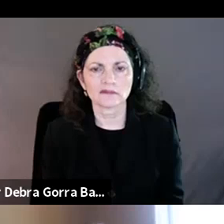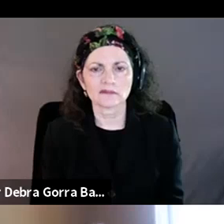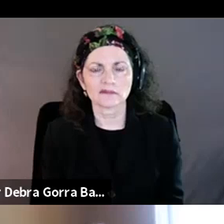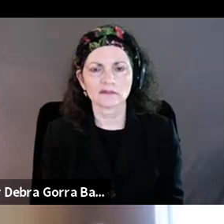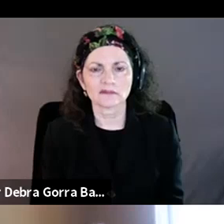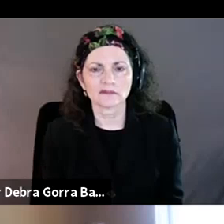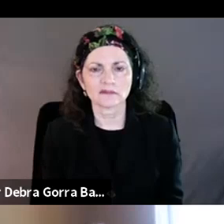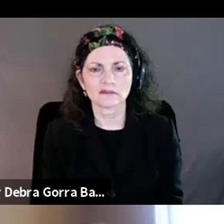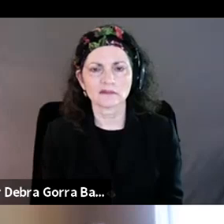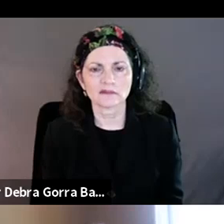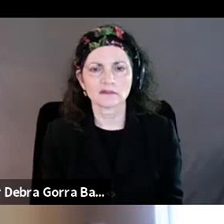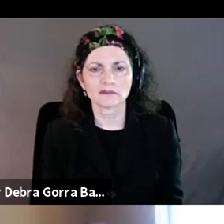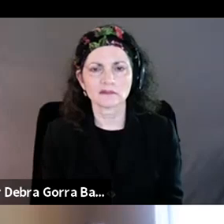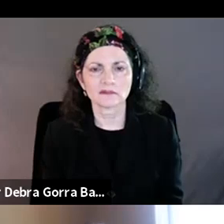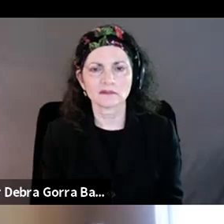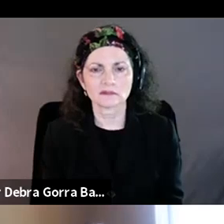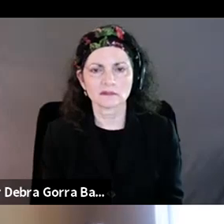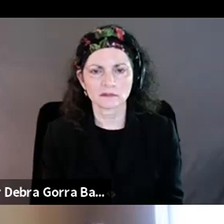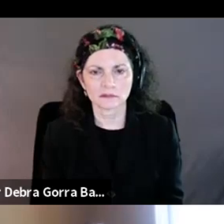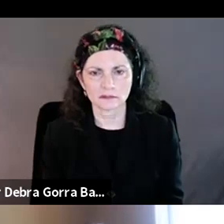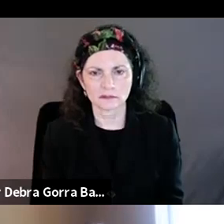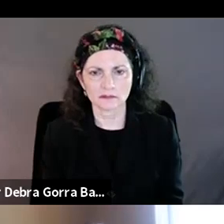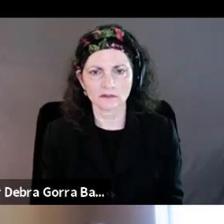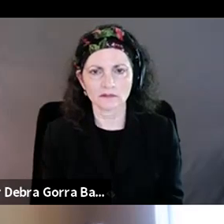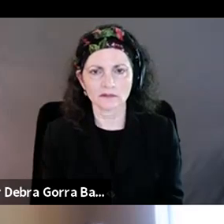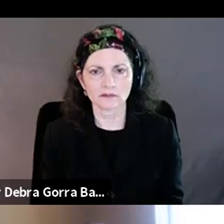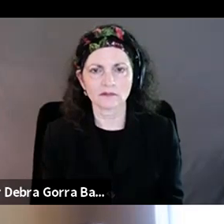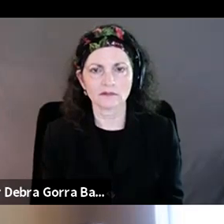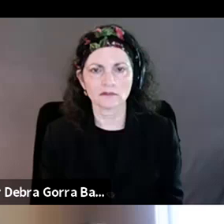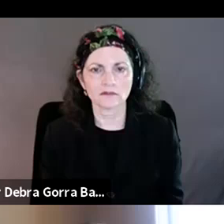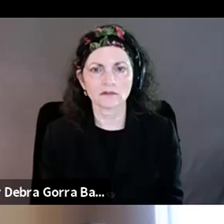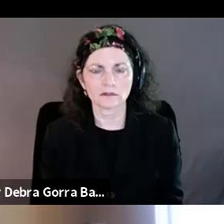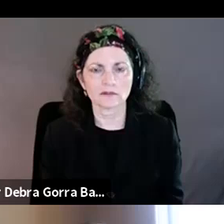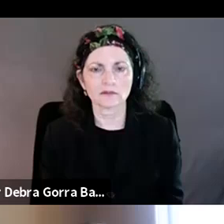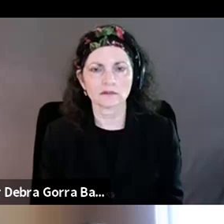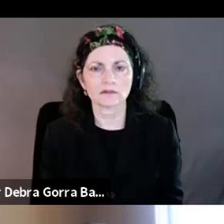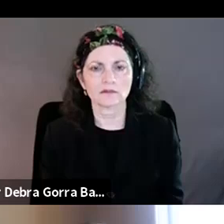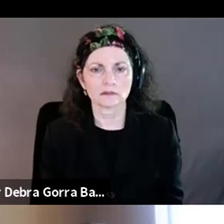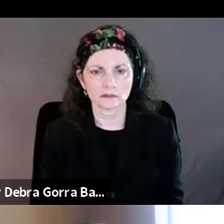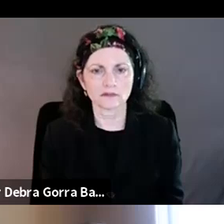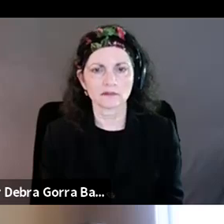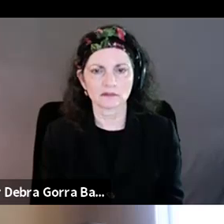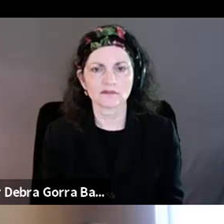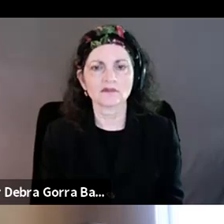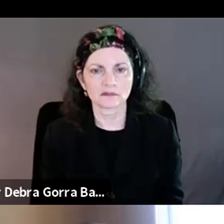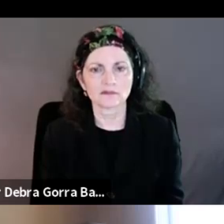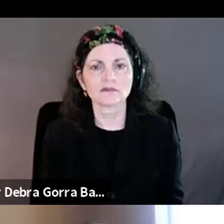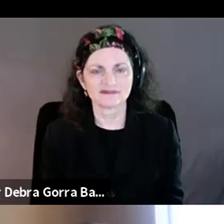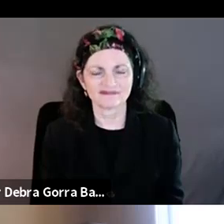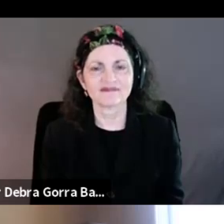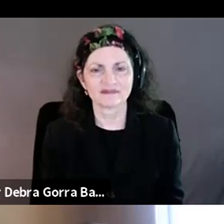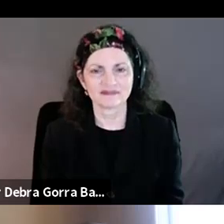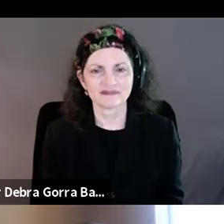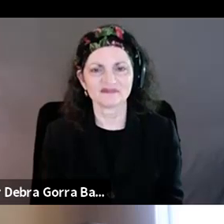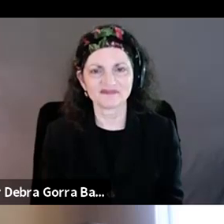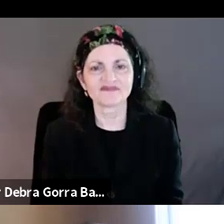know, so I know that that program really has, hasn't started yet, but I'm already proud to actually see it happening and very soon and aligned with the